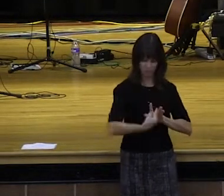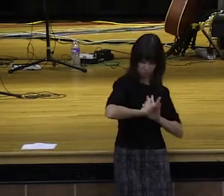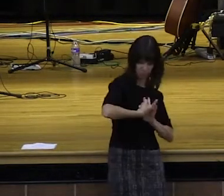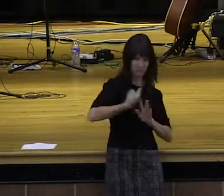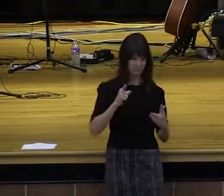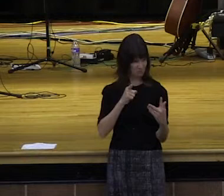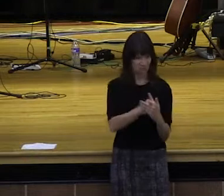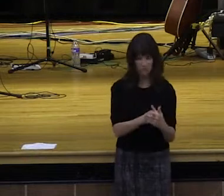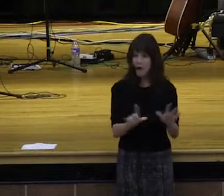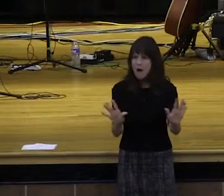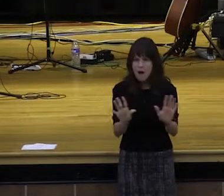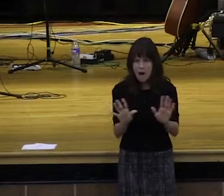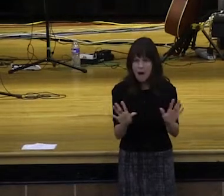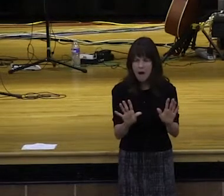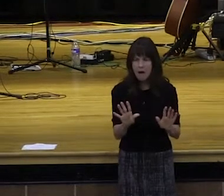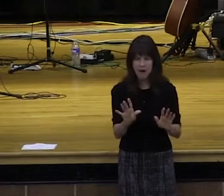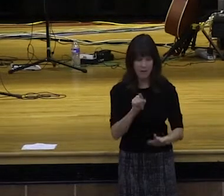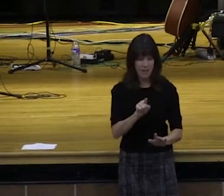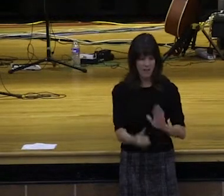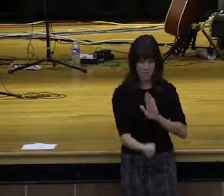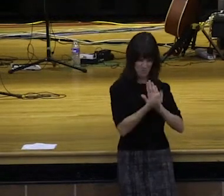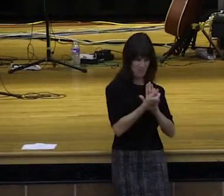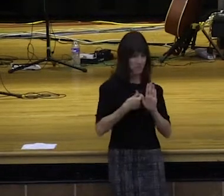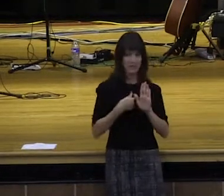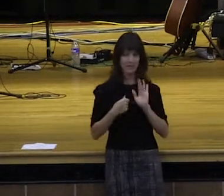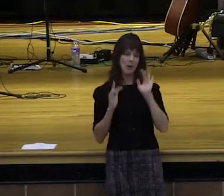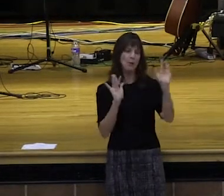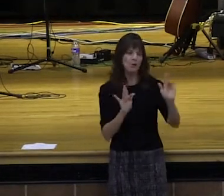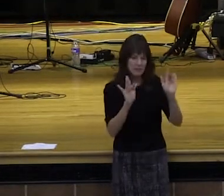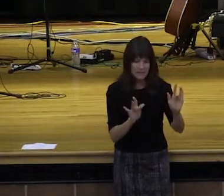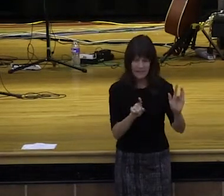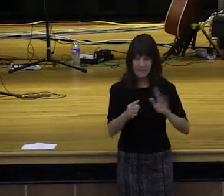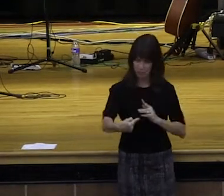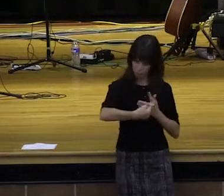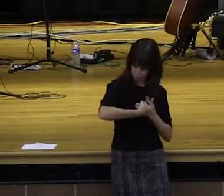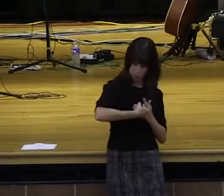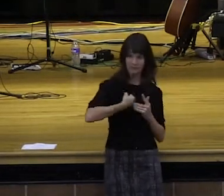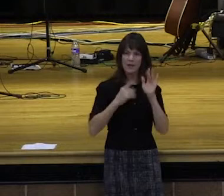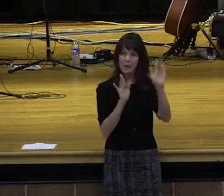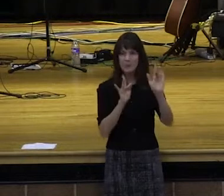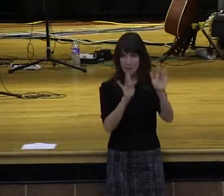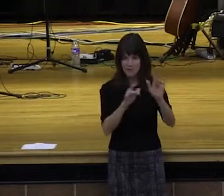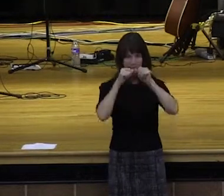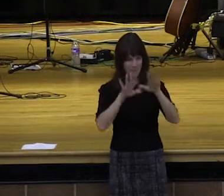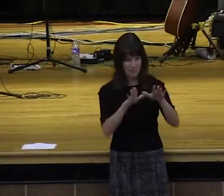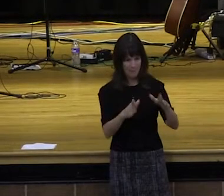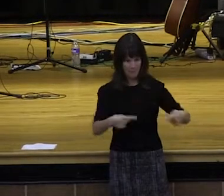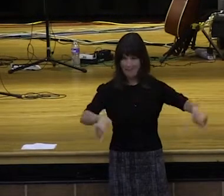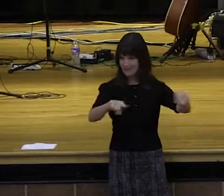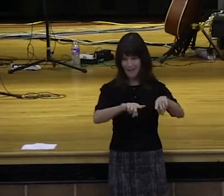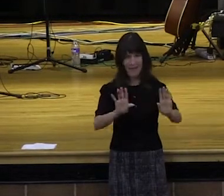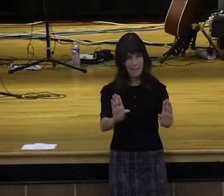receive mercy from God. They give you evil, you give them mercy. Not returning evil for